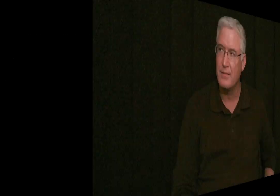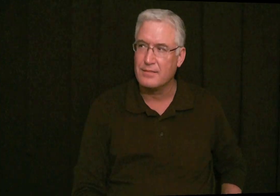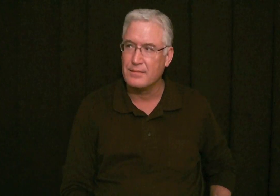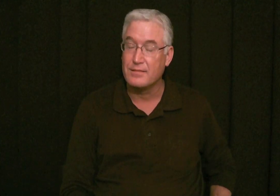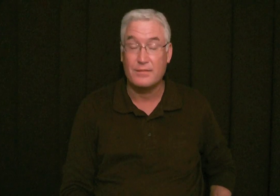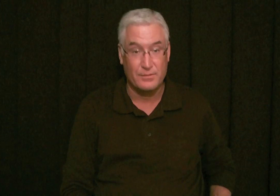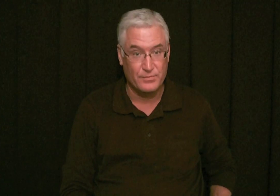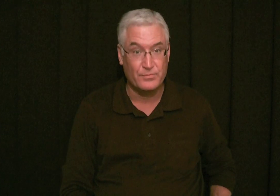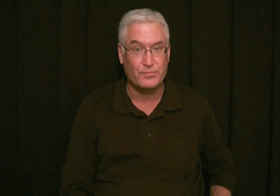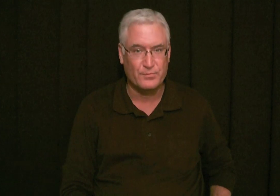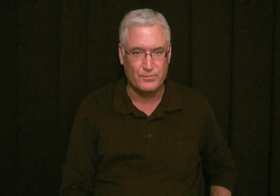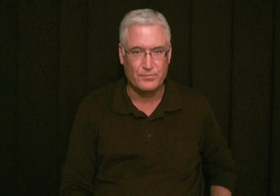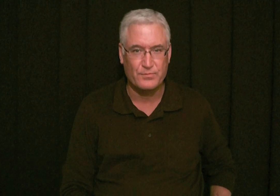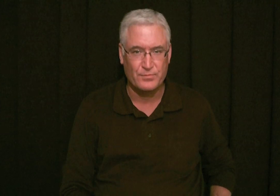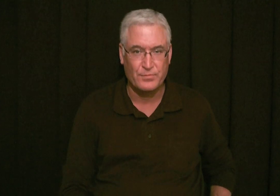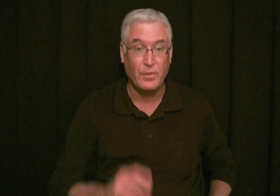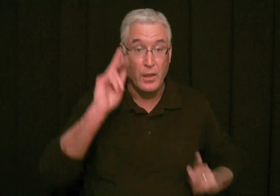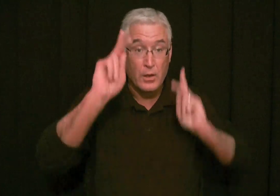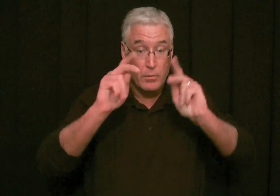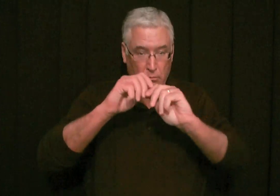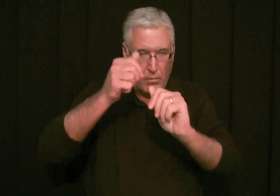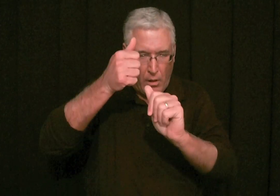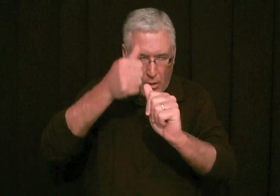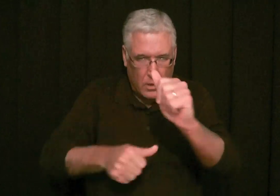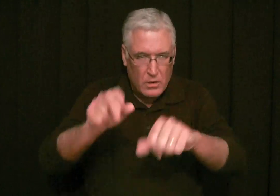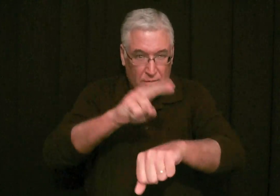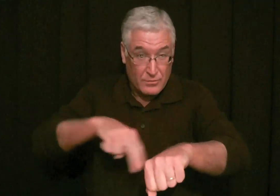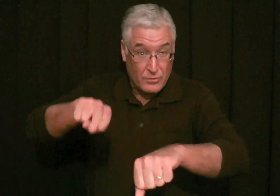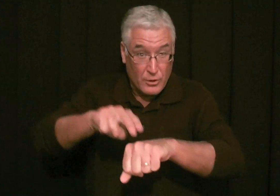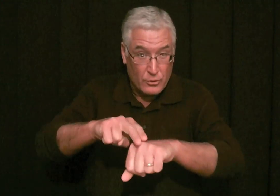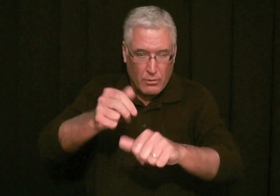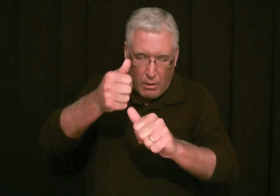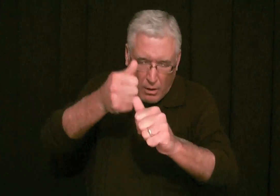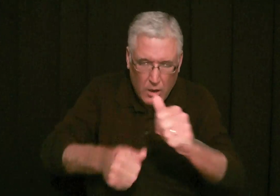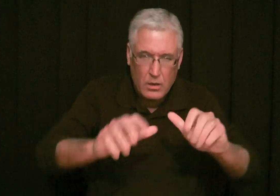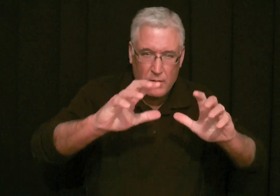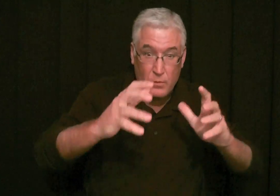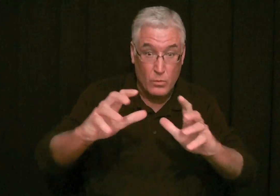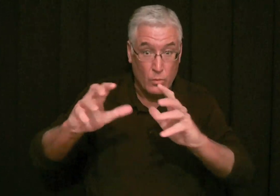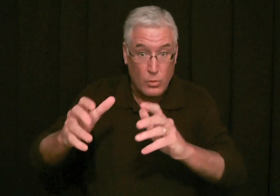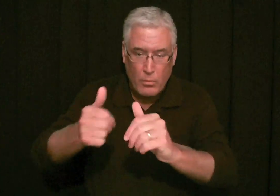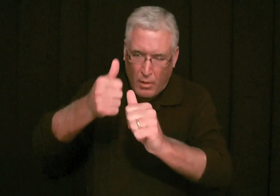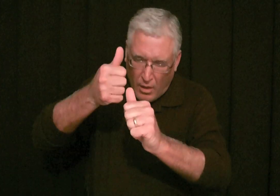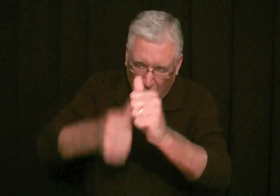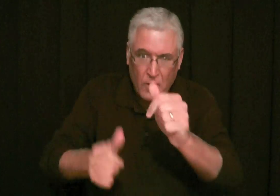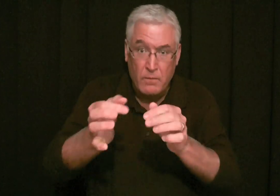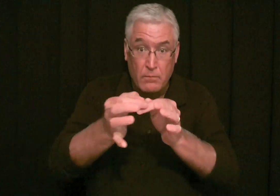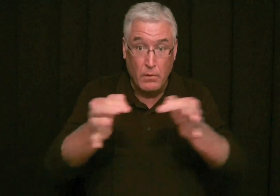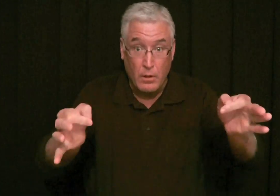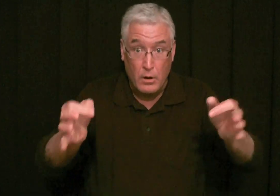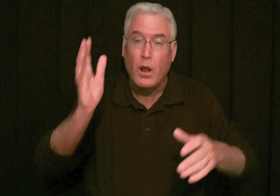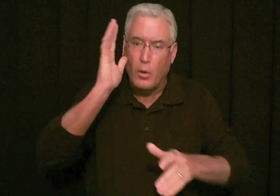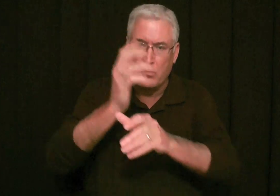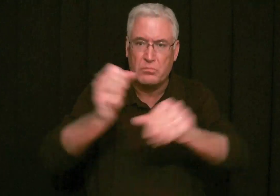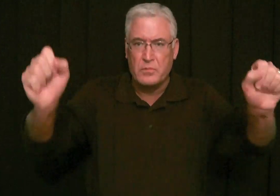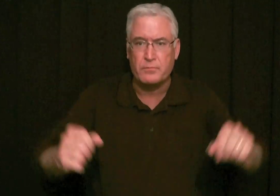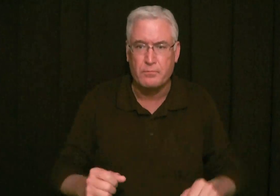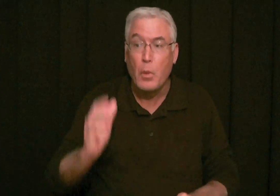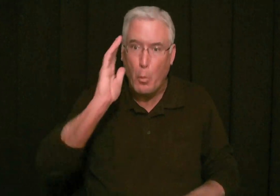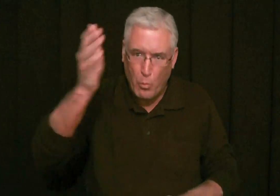in their hands. Wow. You know, people from every nation, from every group, from every language